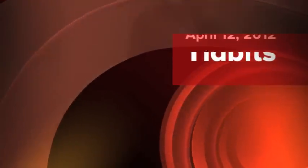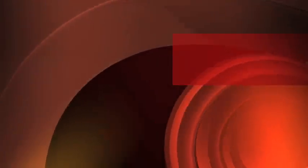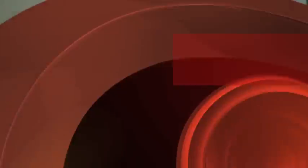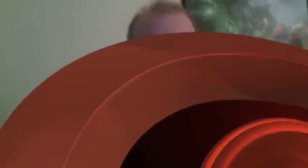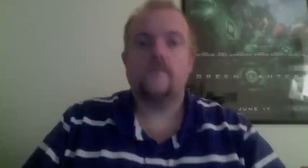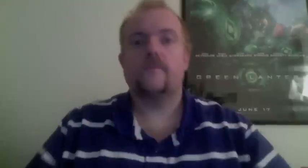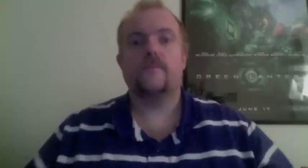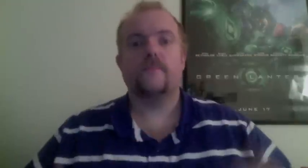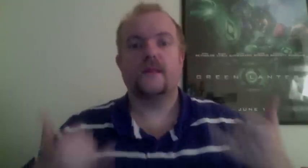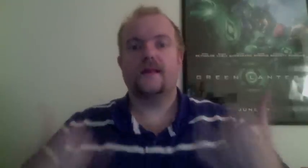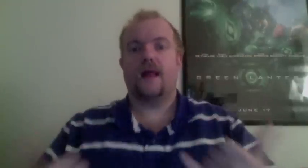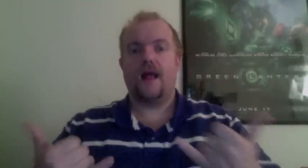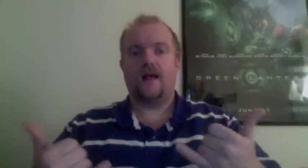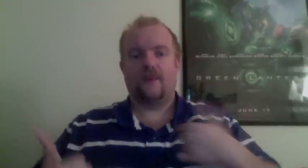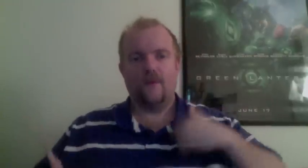revolves around your symptoms.